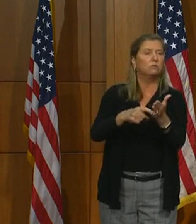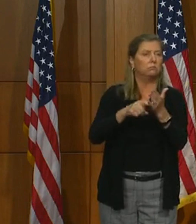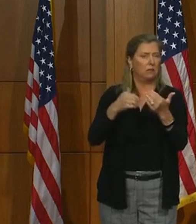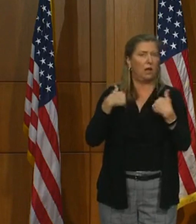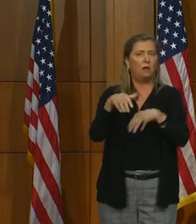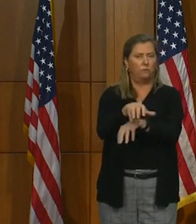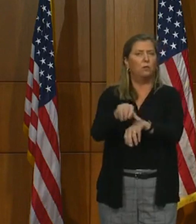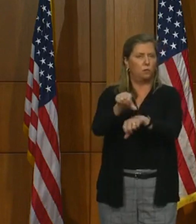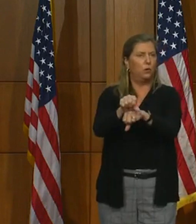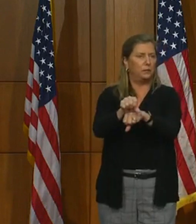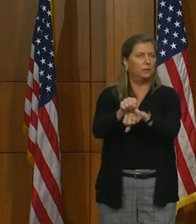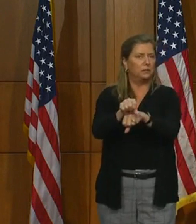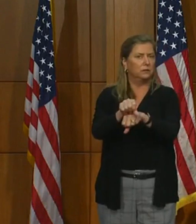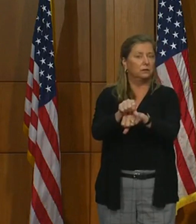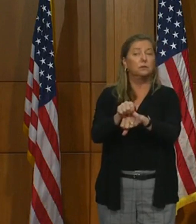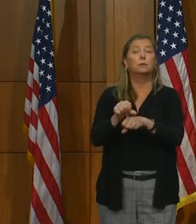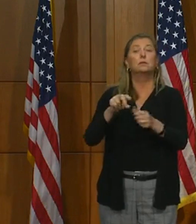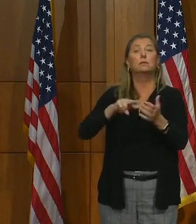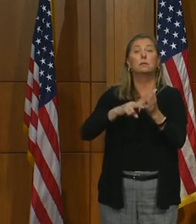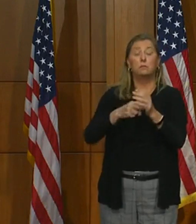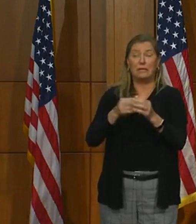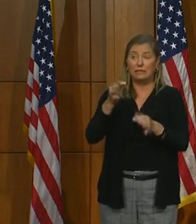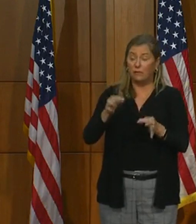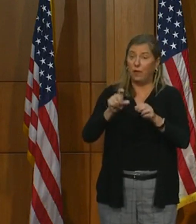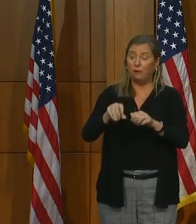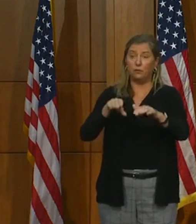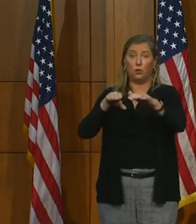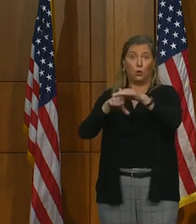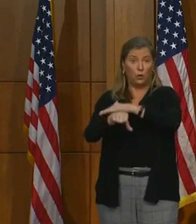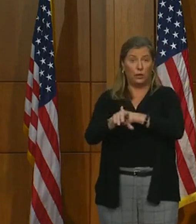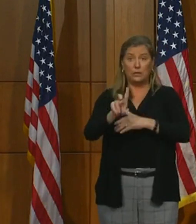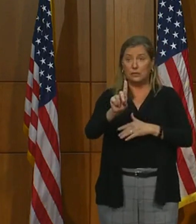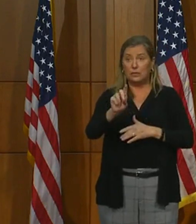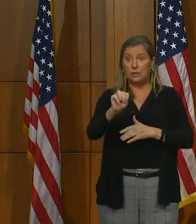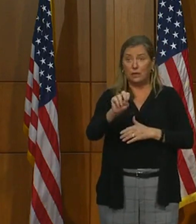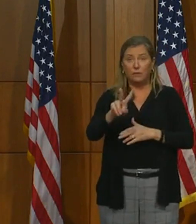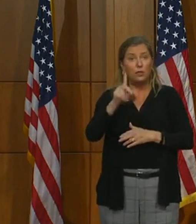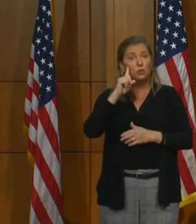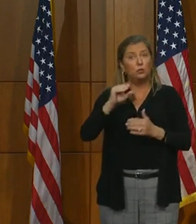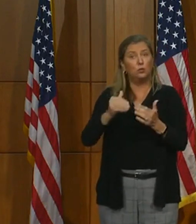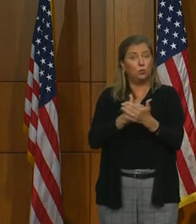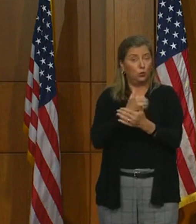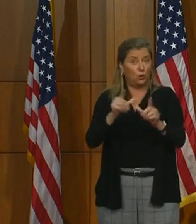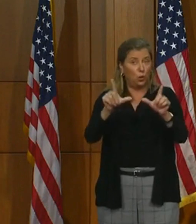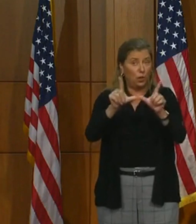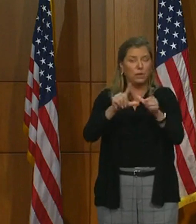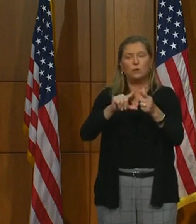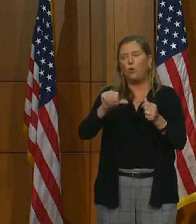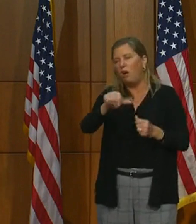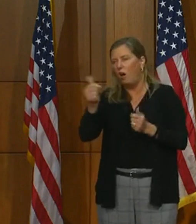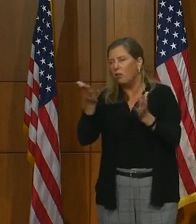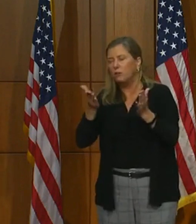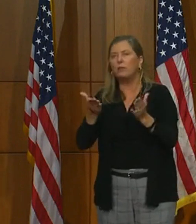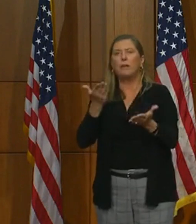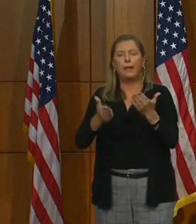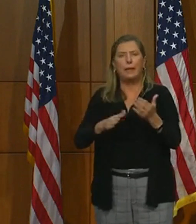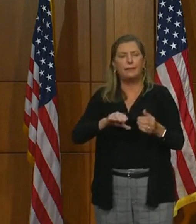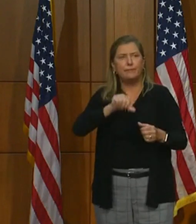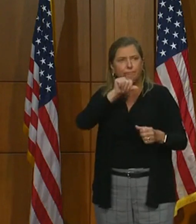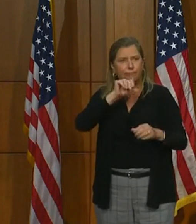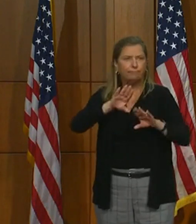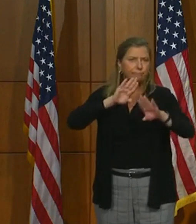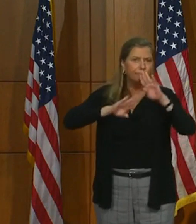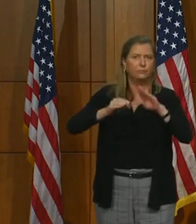That means people who must go into a DMV to renew a license or get another service may have trouble getting an